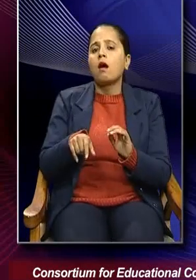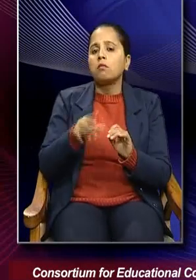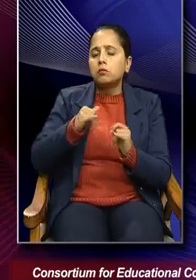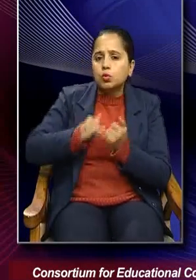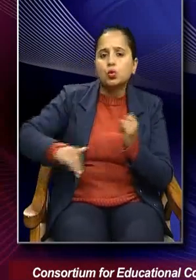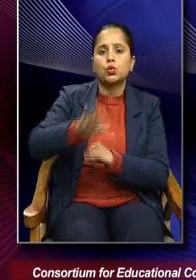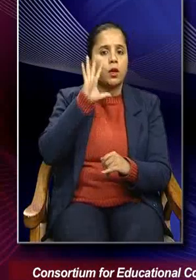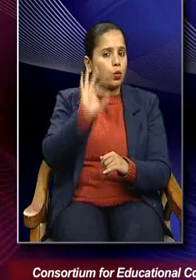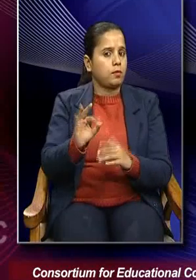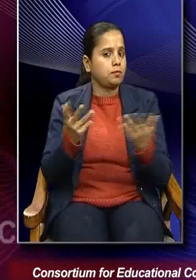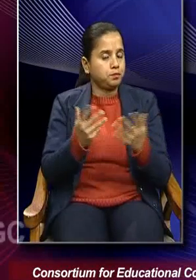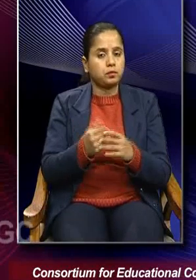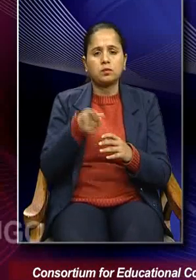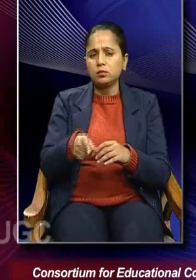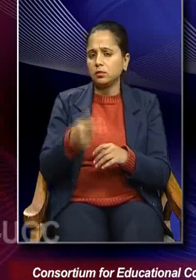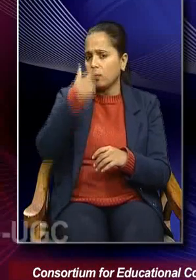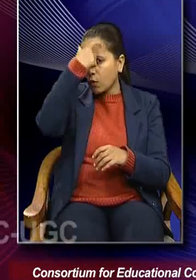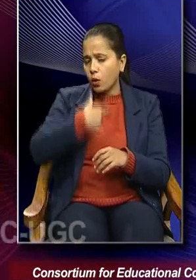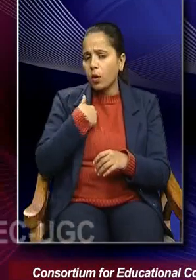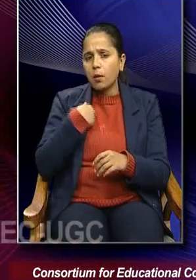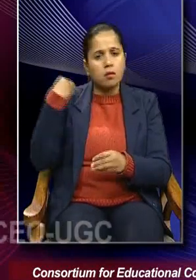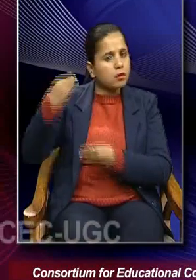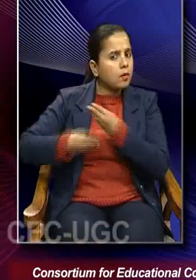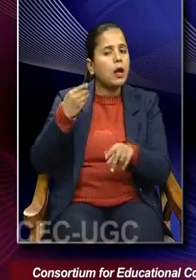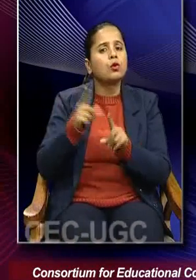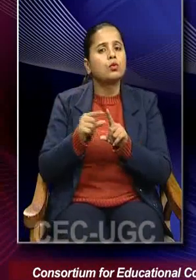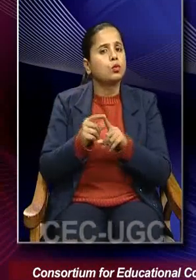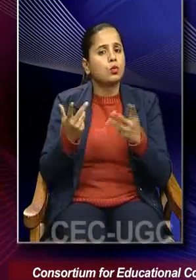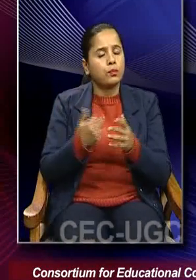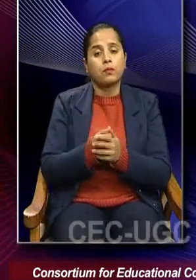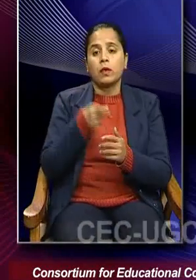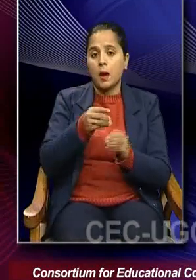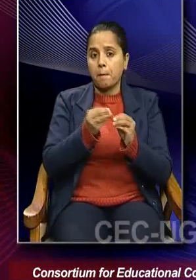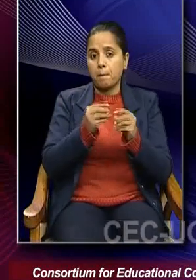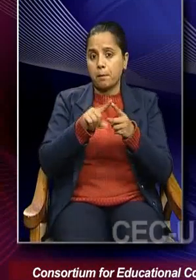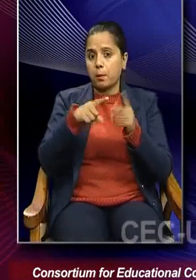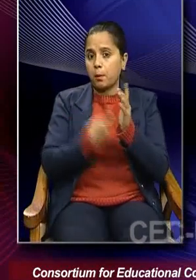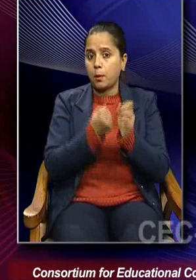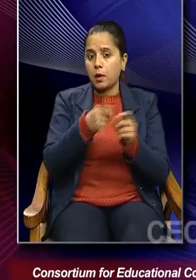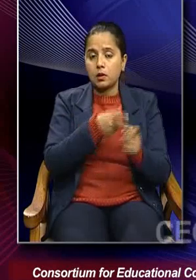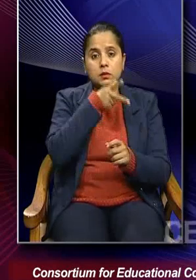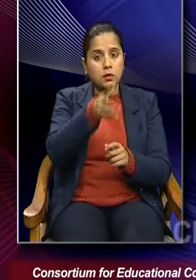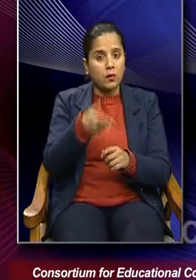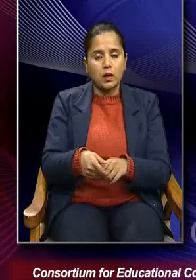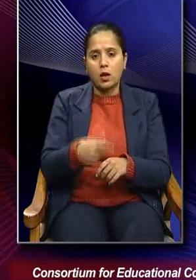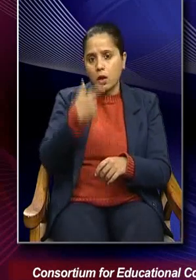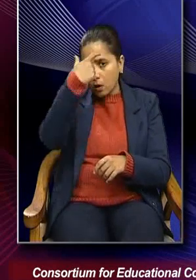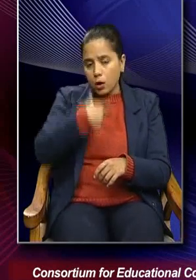social reality. So, what was the humanist tradition? According to Berger, a humanist